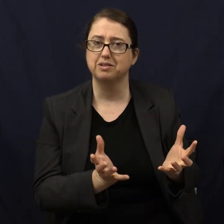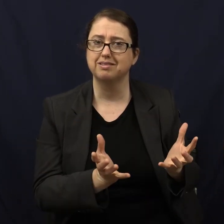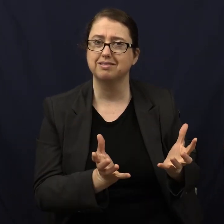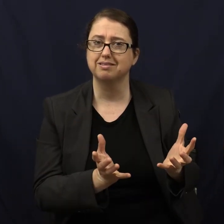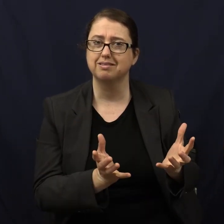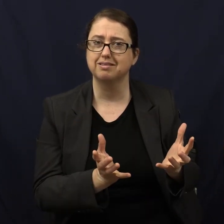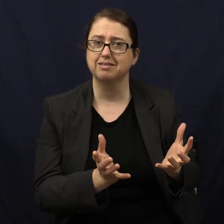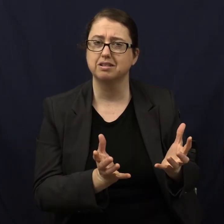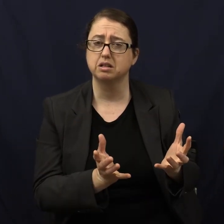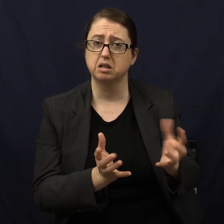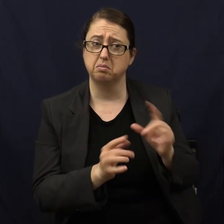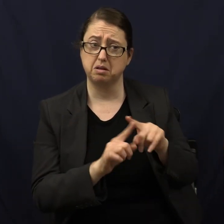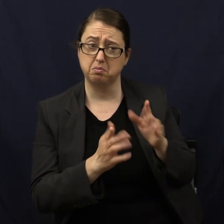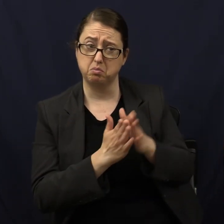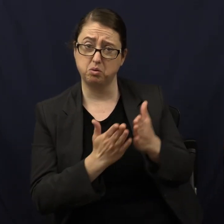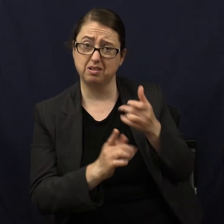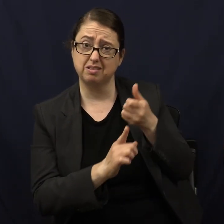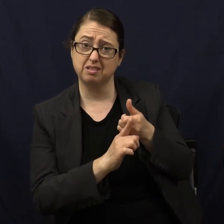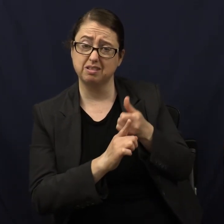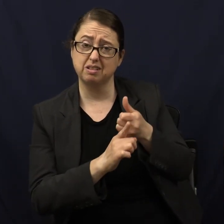But can a book write itself?